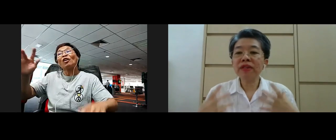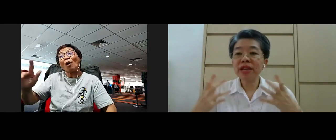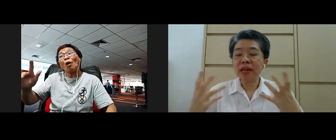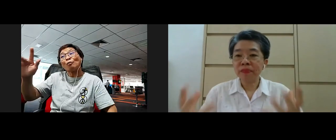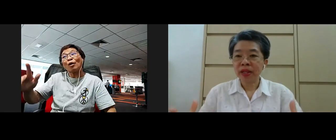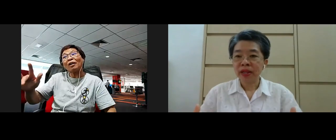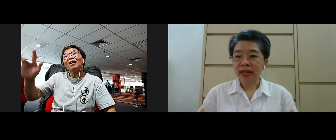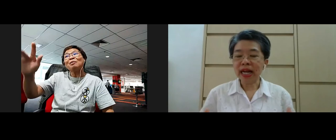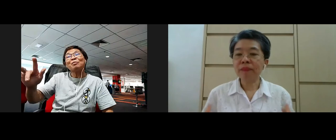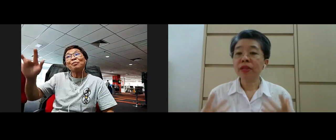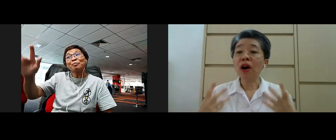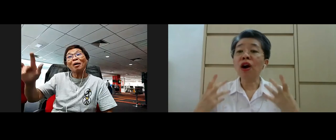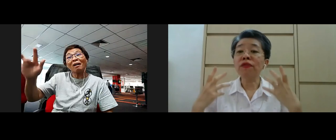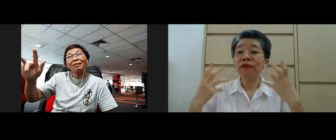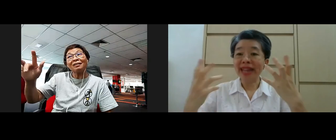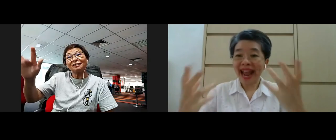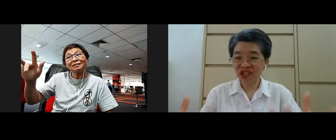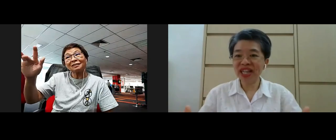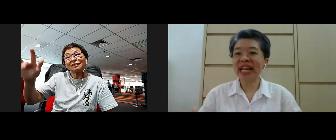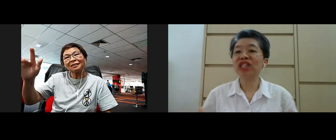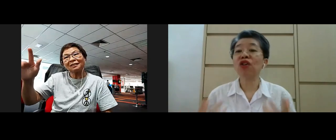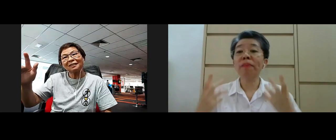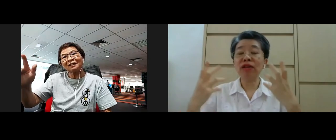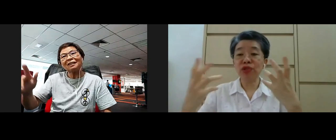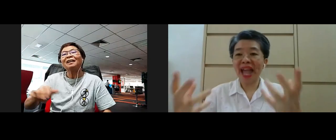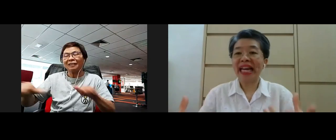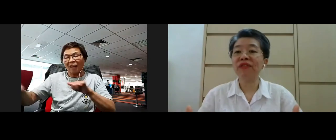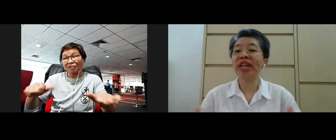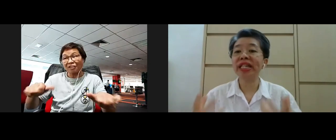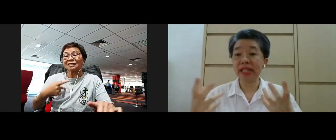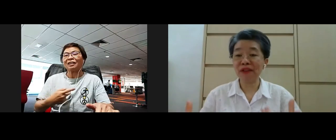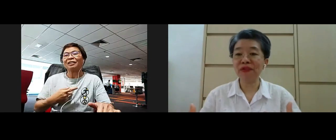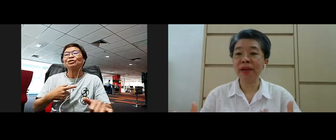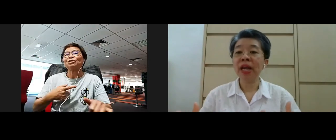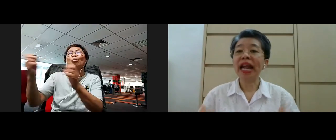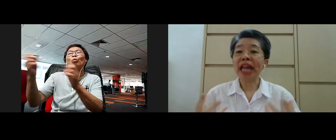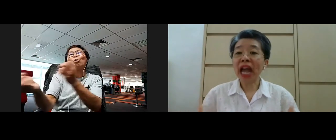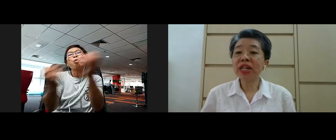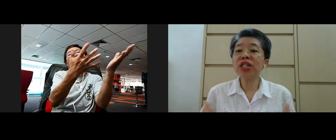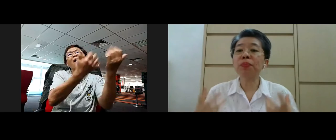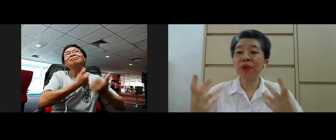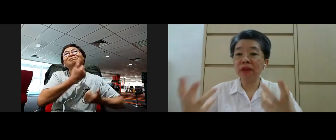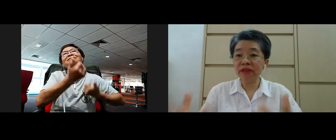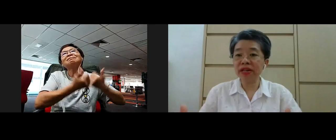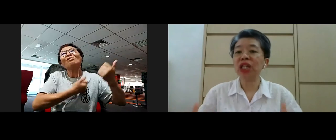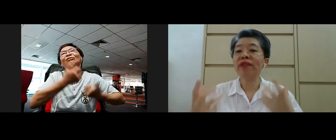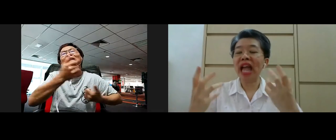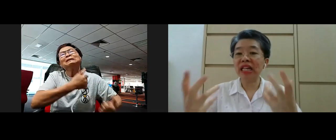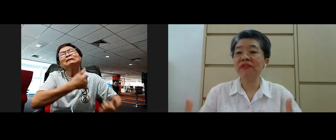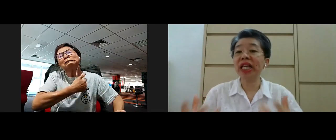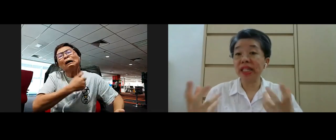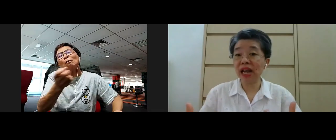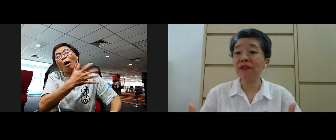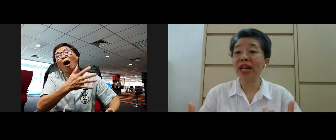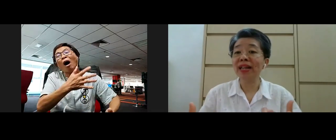bravery yeah of the action that I talk about to alleviate the suffering and having this bravery to